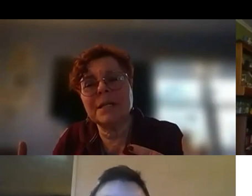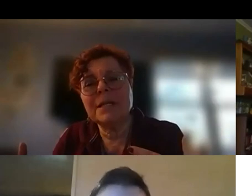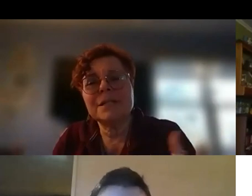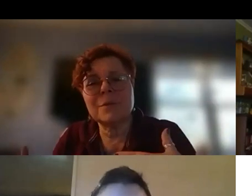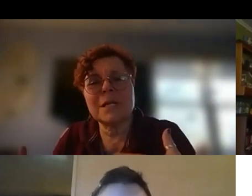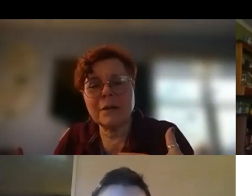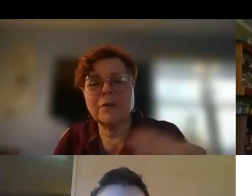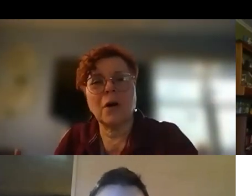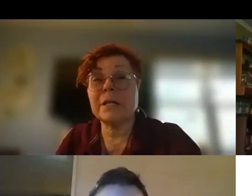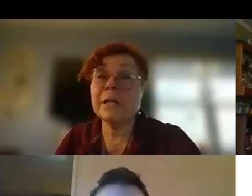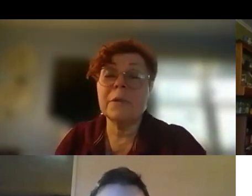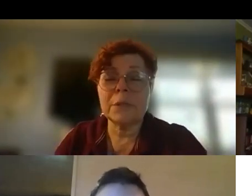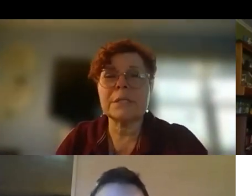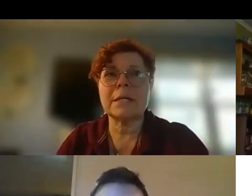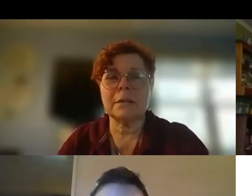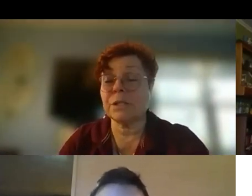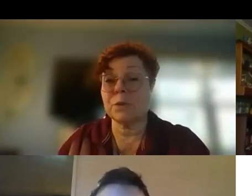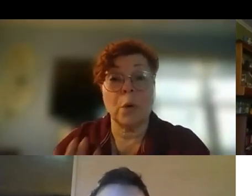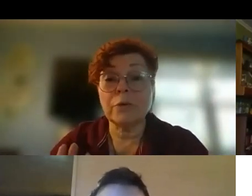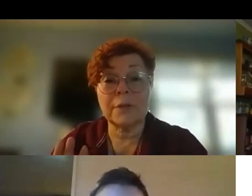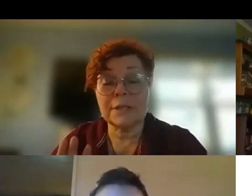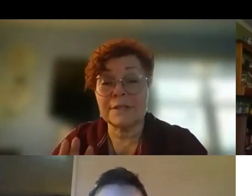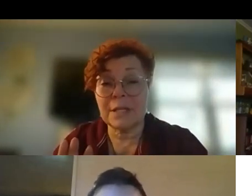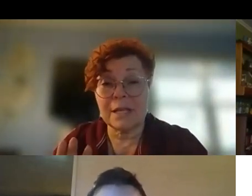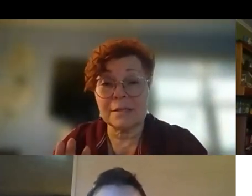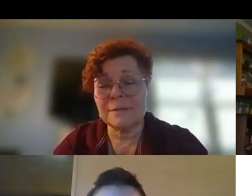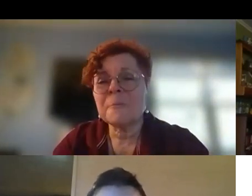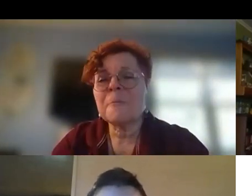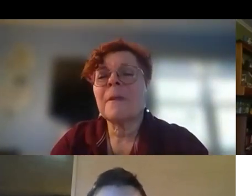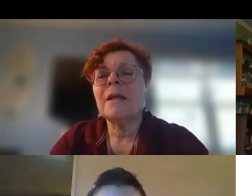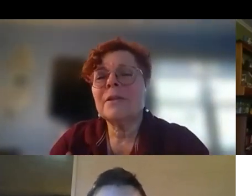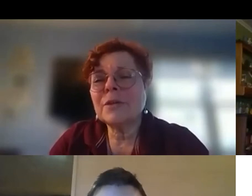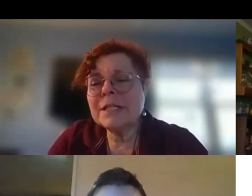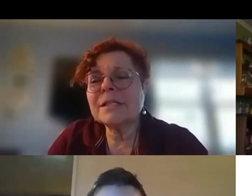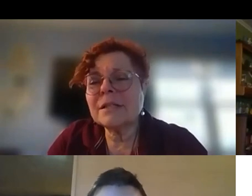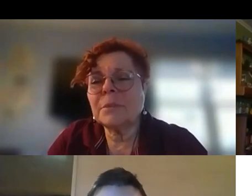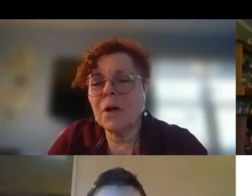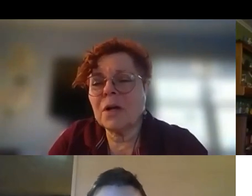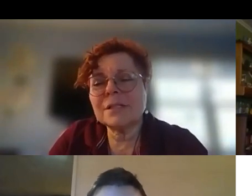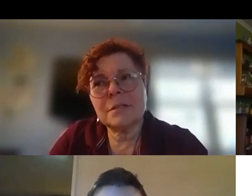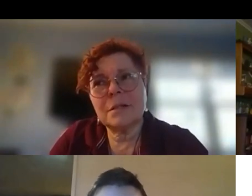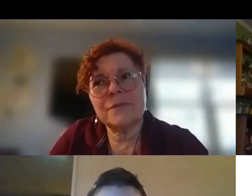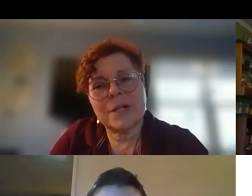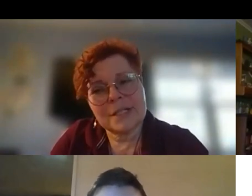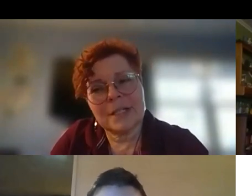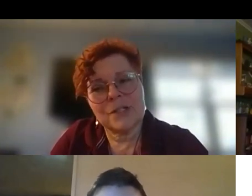mean? So it's kind of hard, even with the technology as wonderful as it is, there is some loss of translation